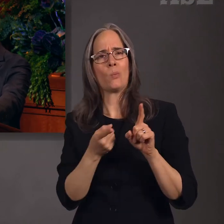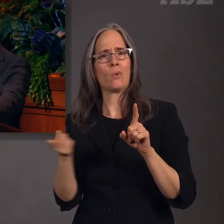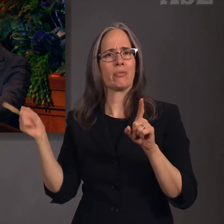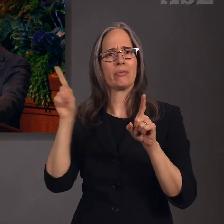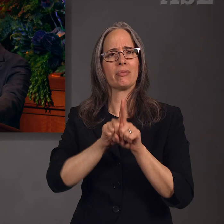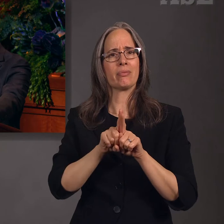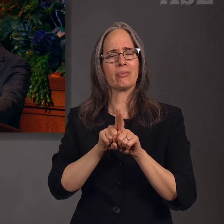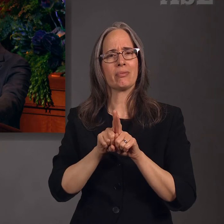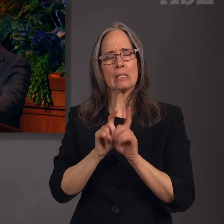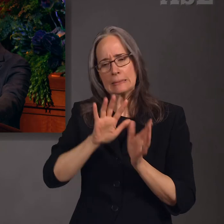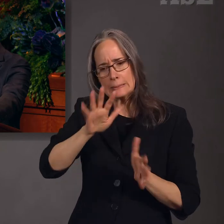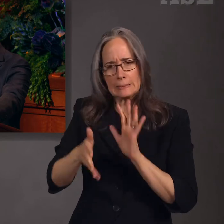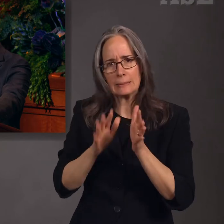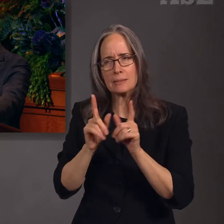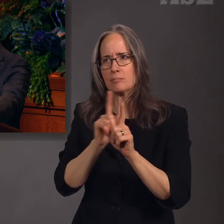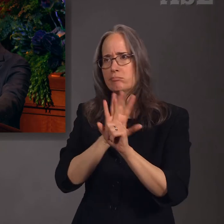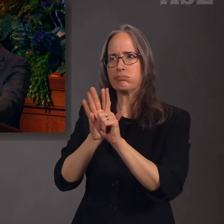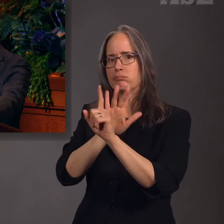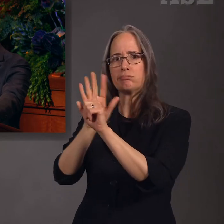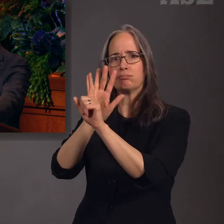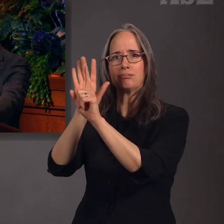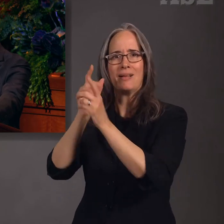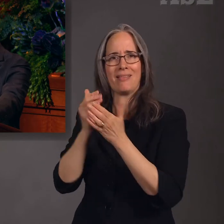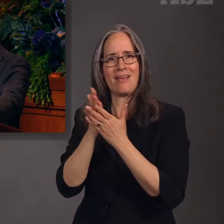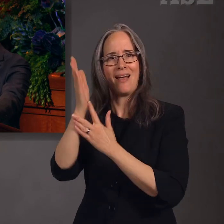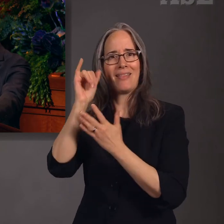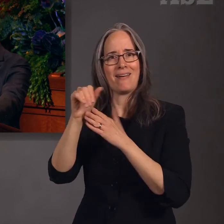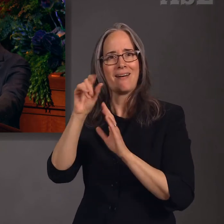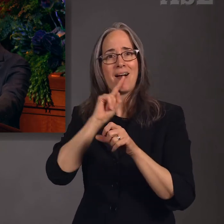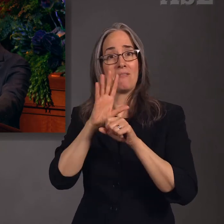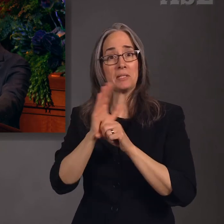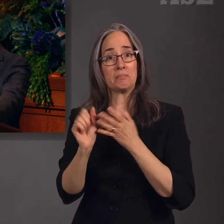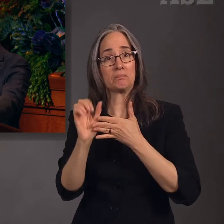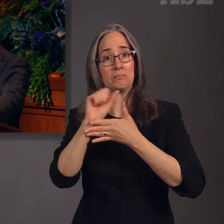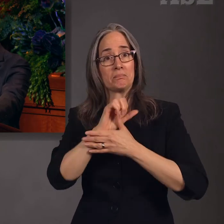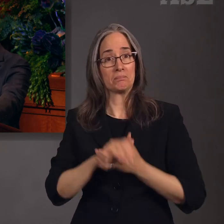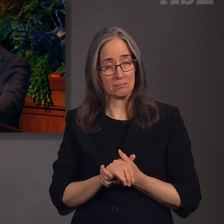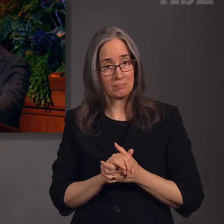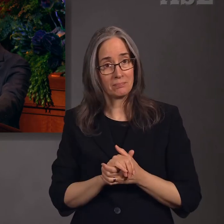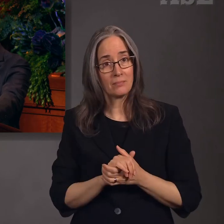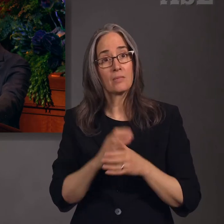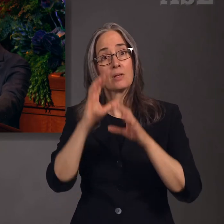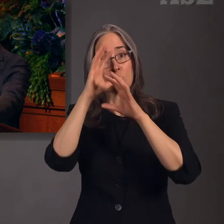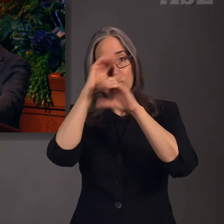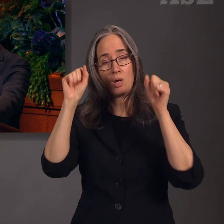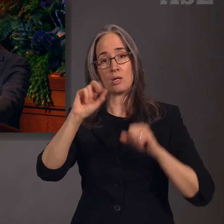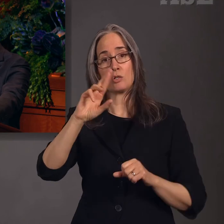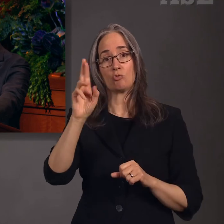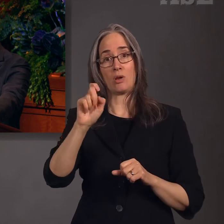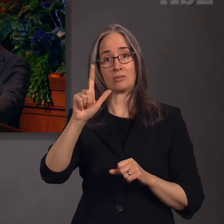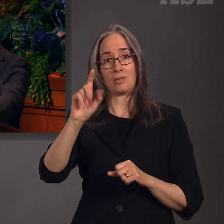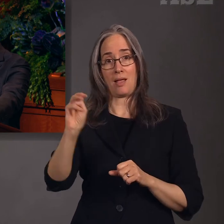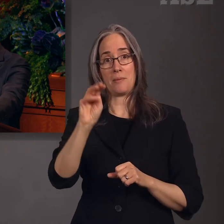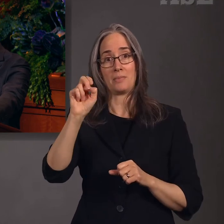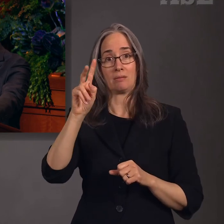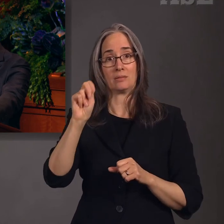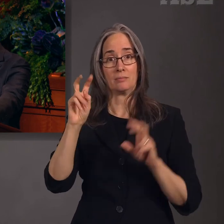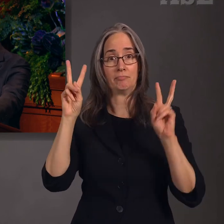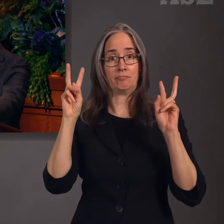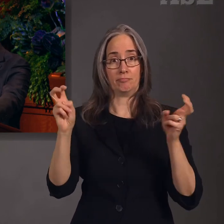on the covenant path. President Rosalem Nelson taught, quote, In coming days,